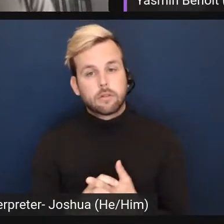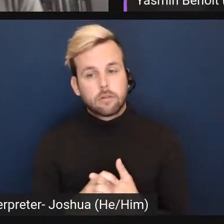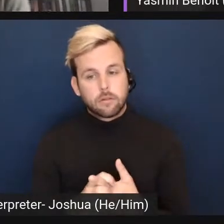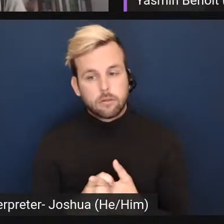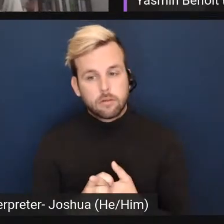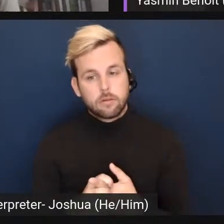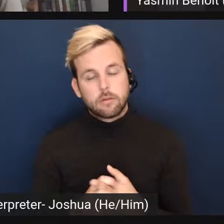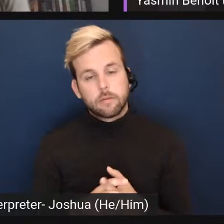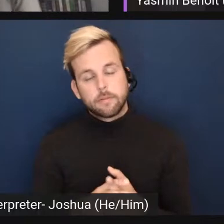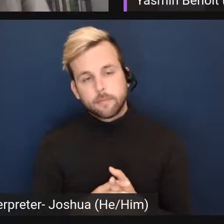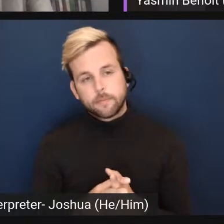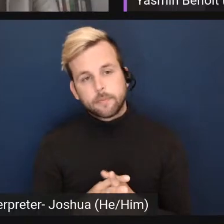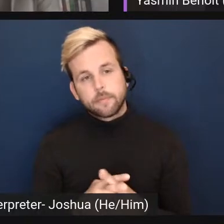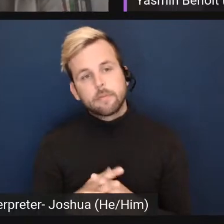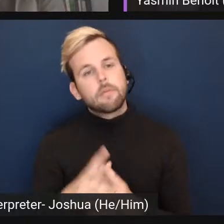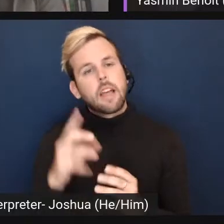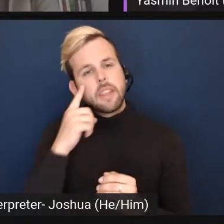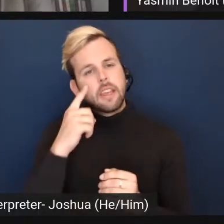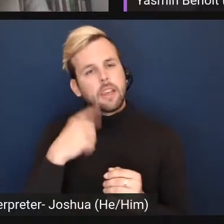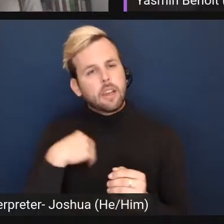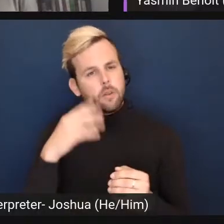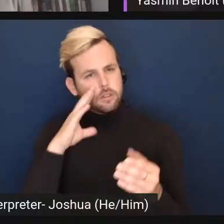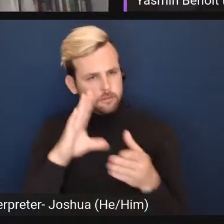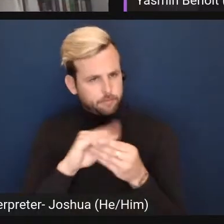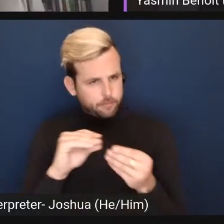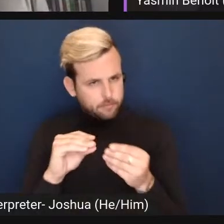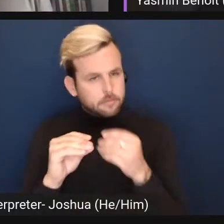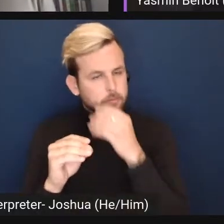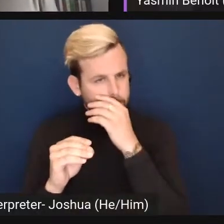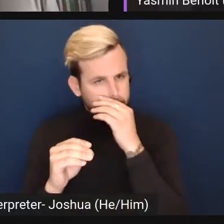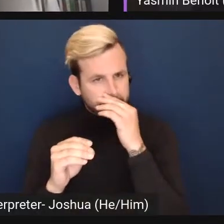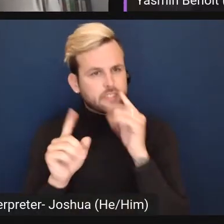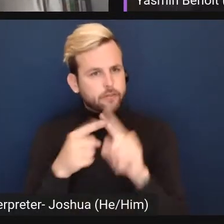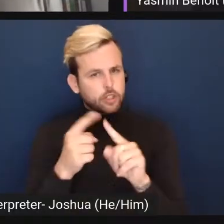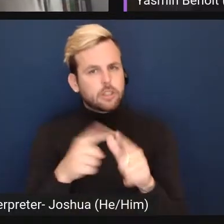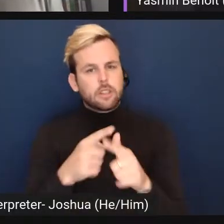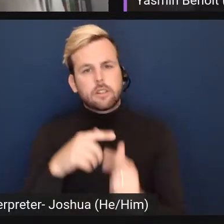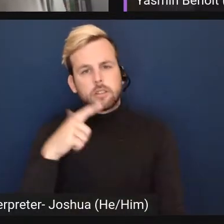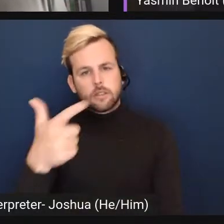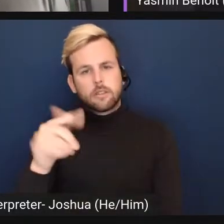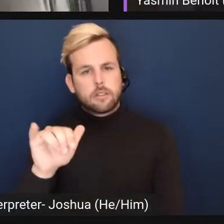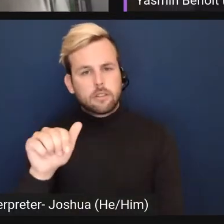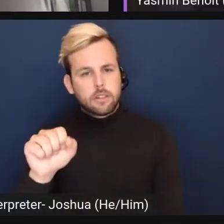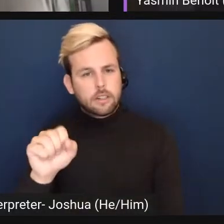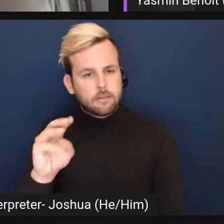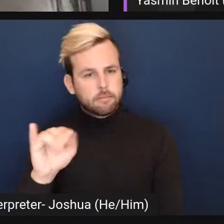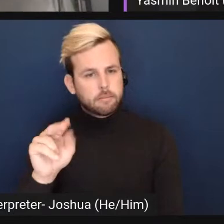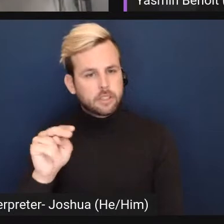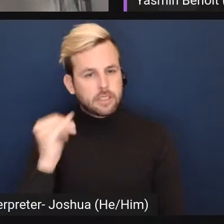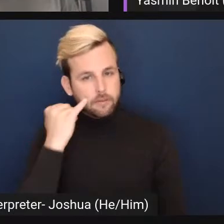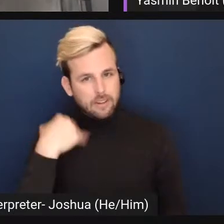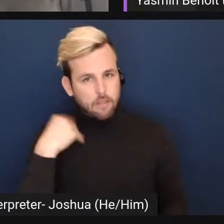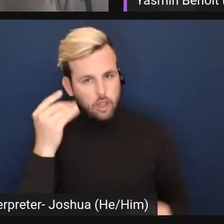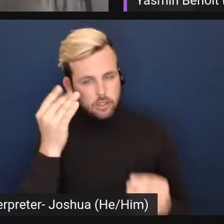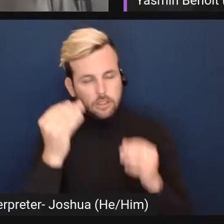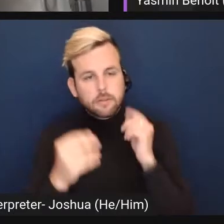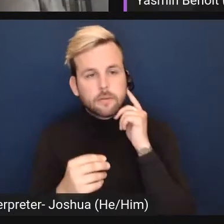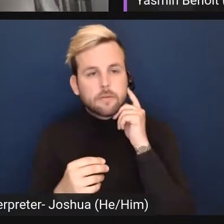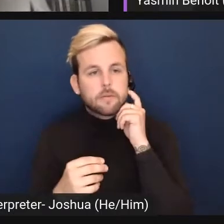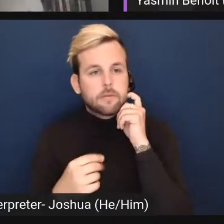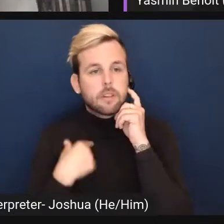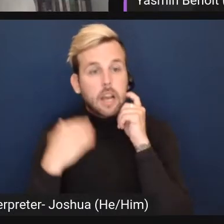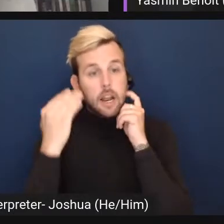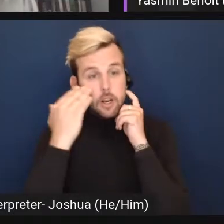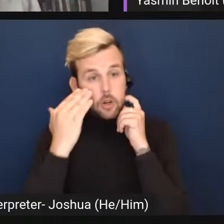I can, I think I'll speak to this first and then Yasmin, if you have thoughts, but like I knew